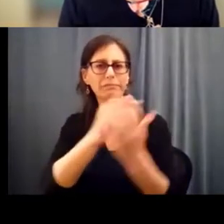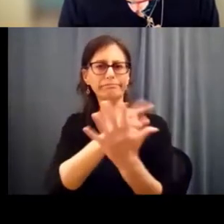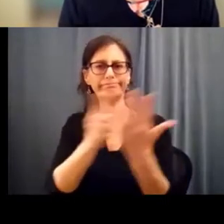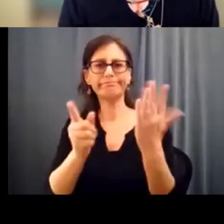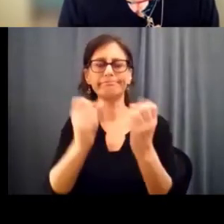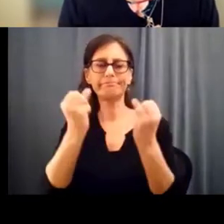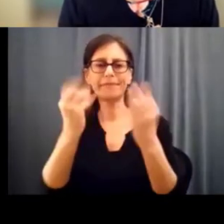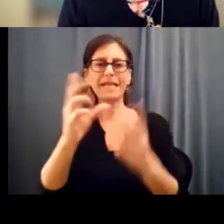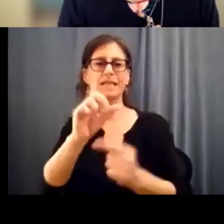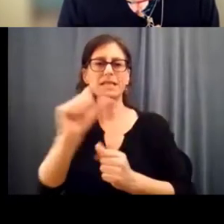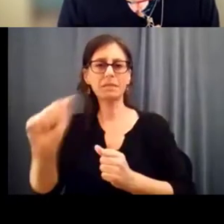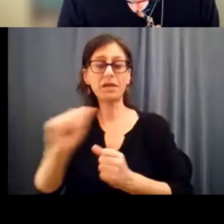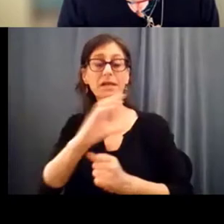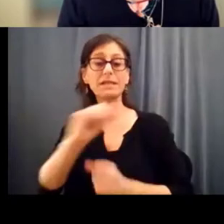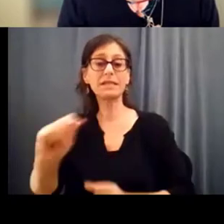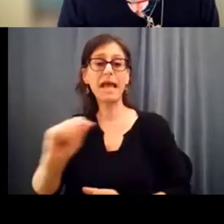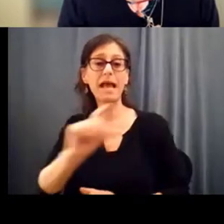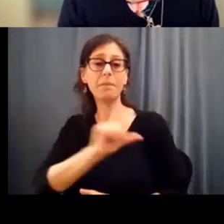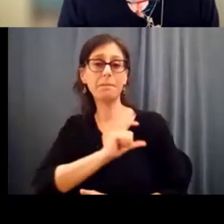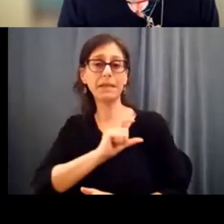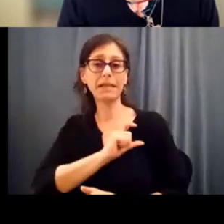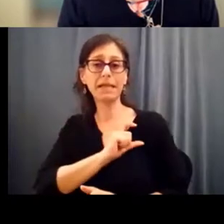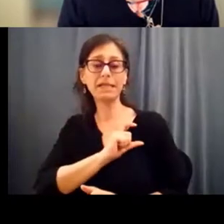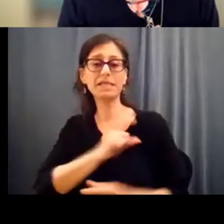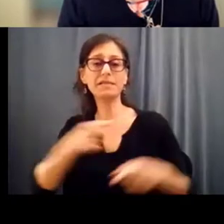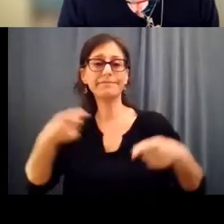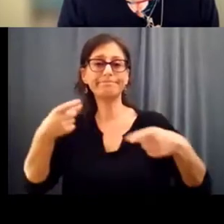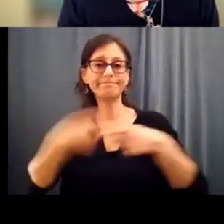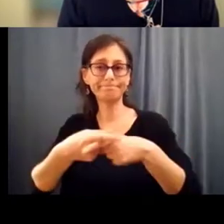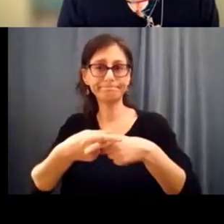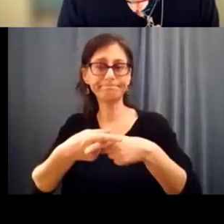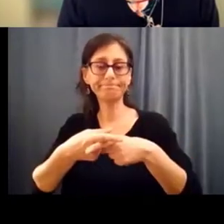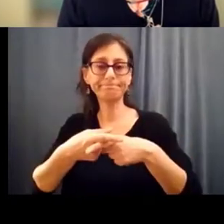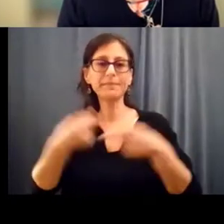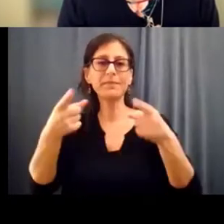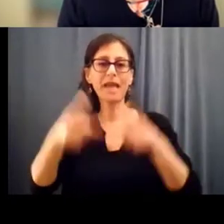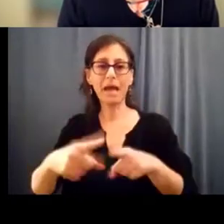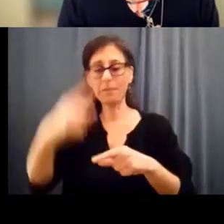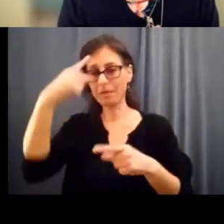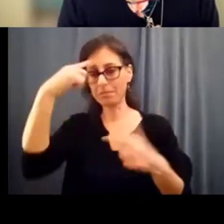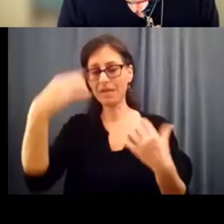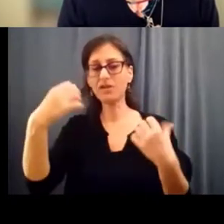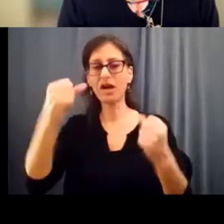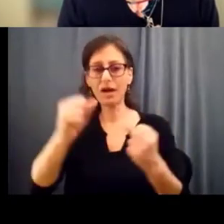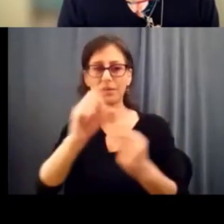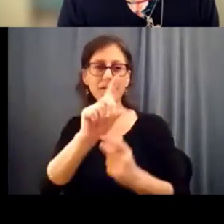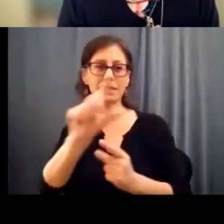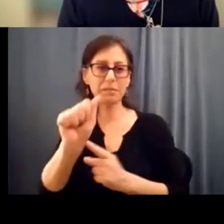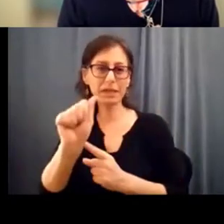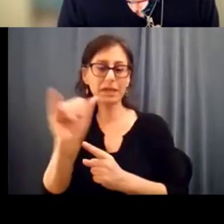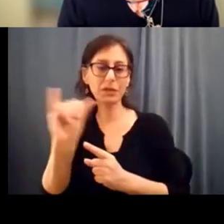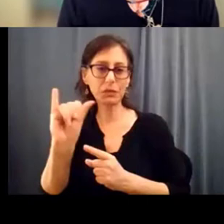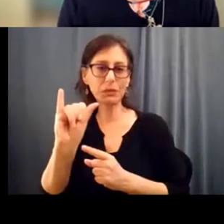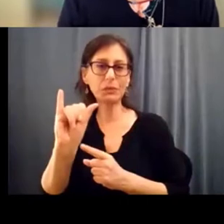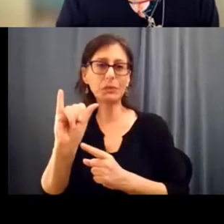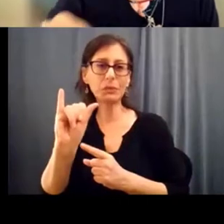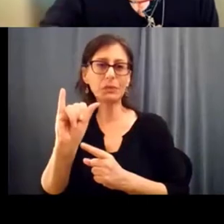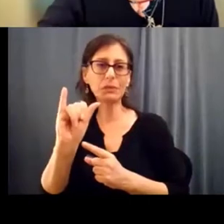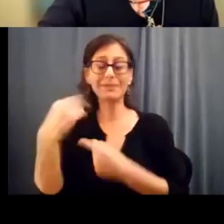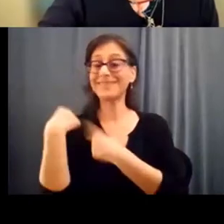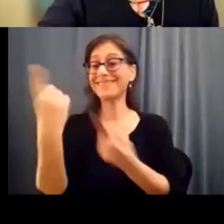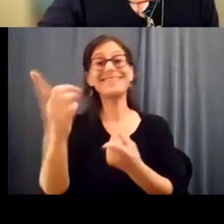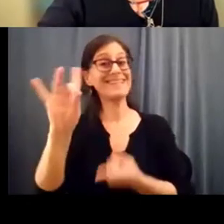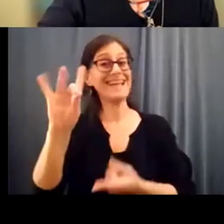police and mental health disabilities since the